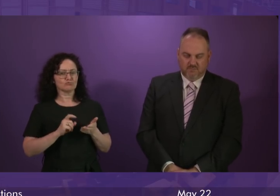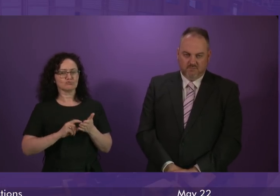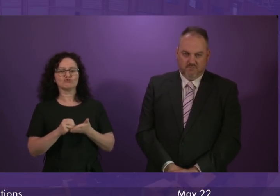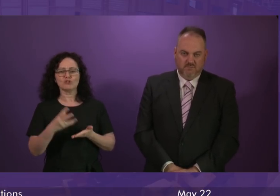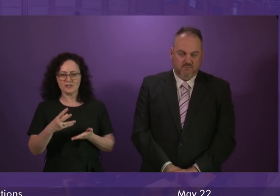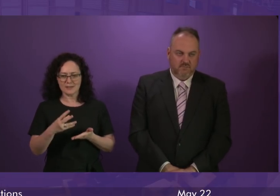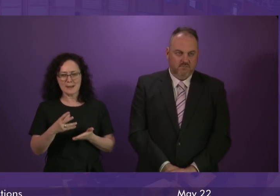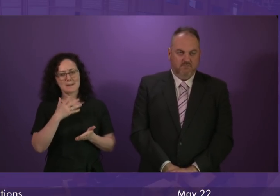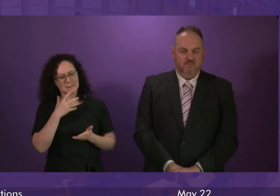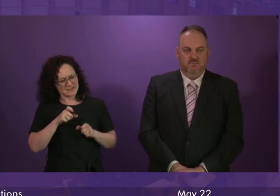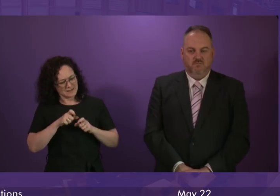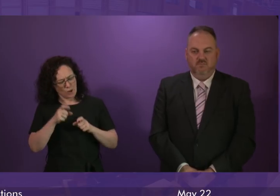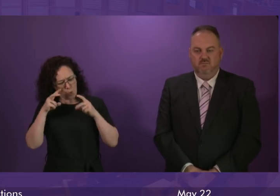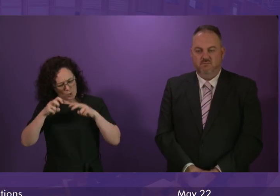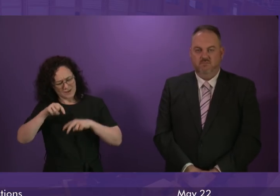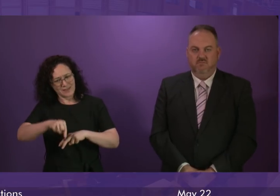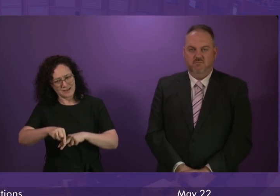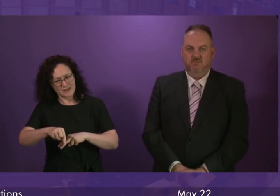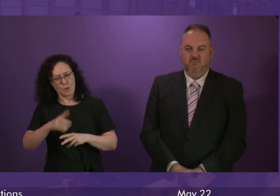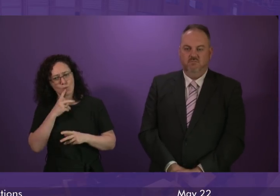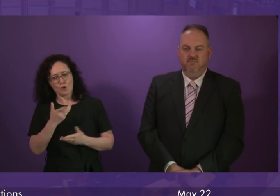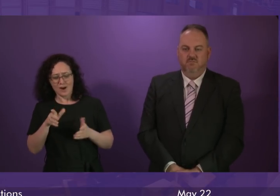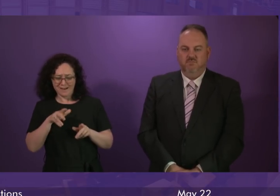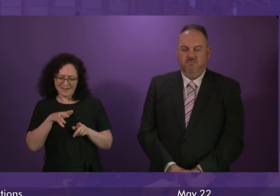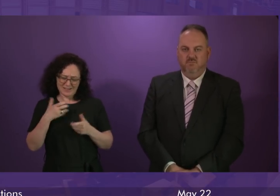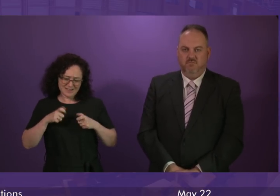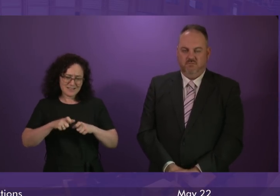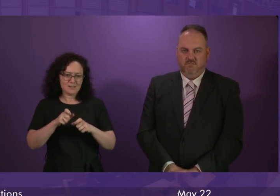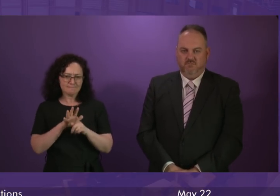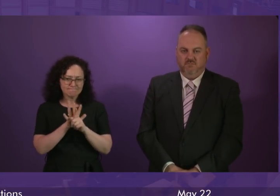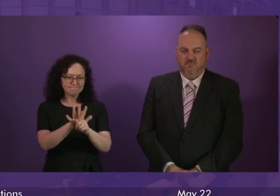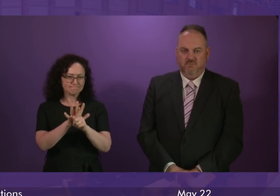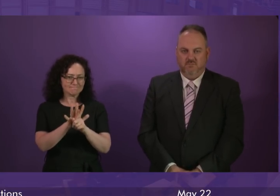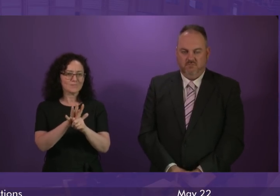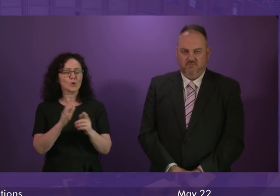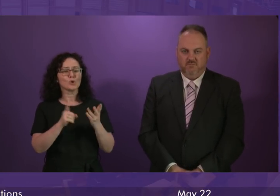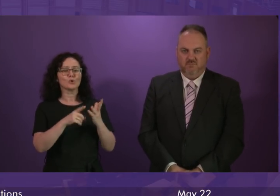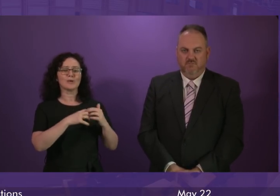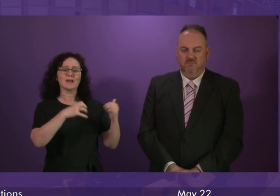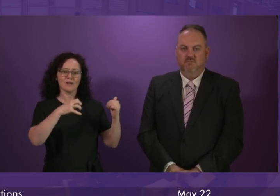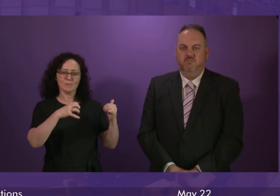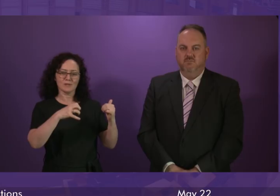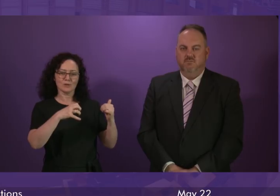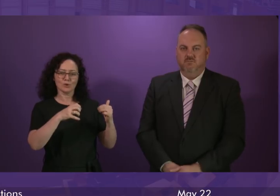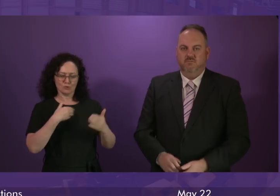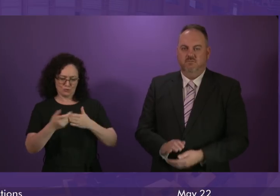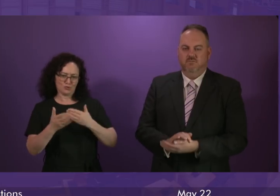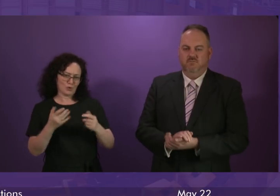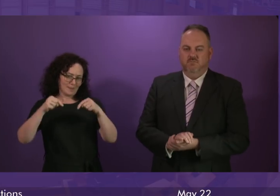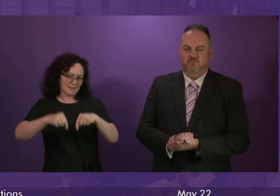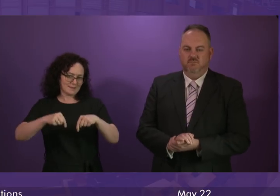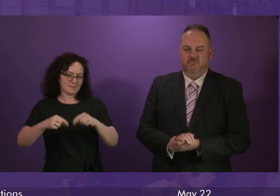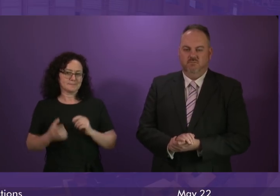accessible to all. So we will continue to press the UK Government, and we look forward to having the support of parties across the Chamber as we do so.